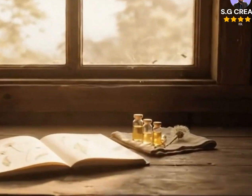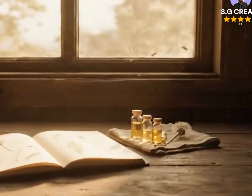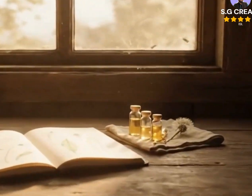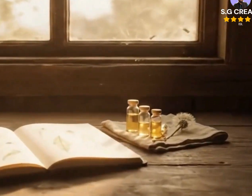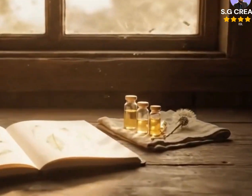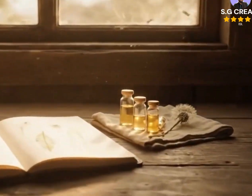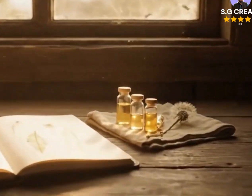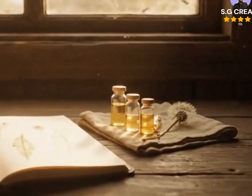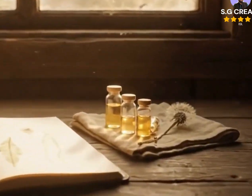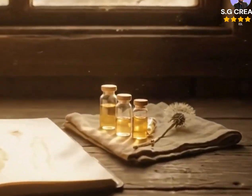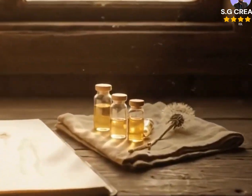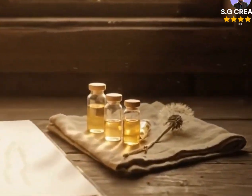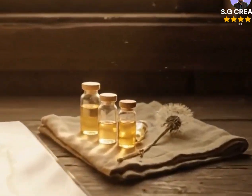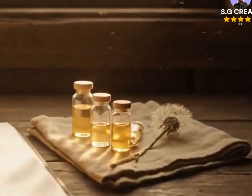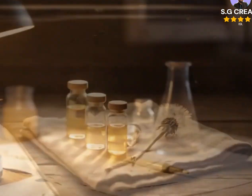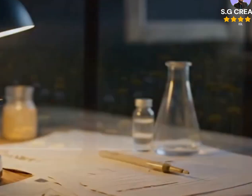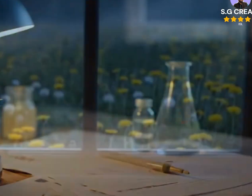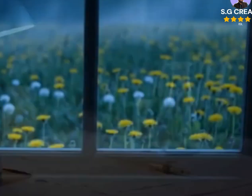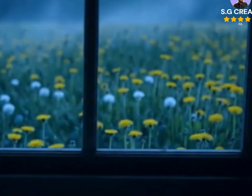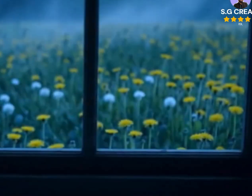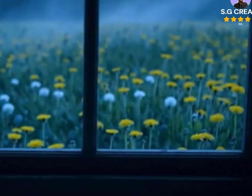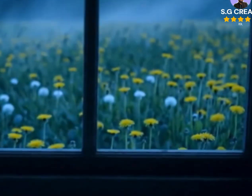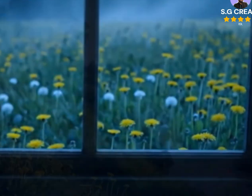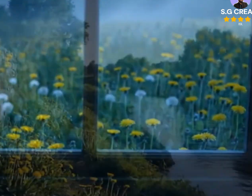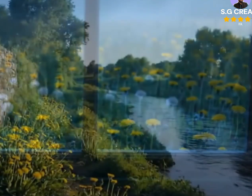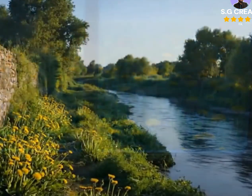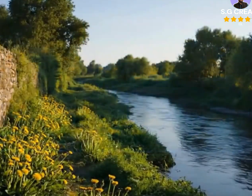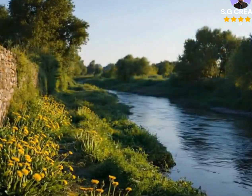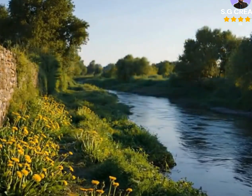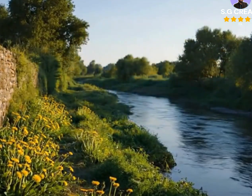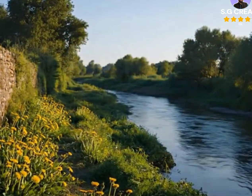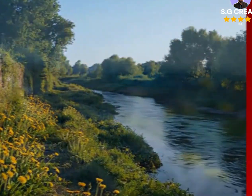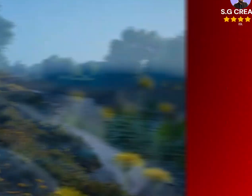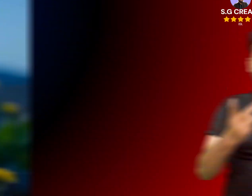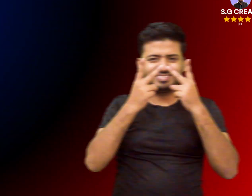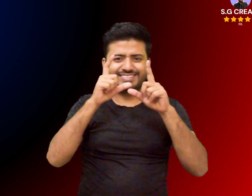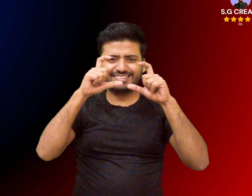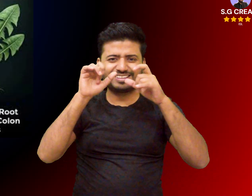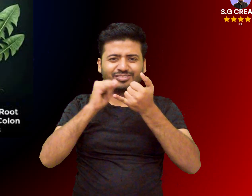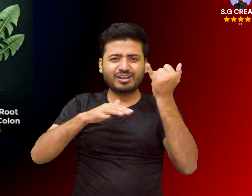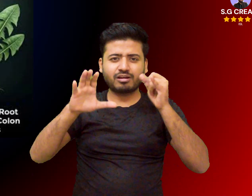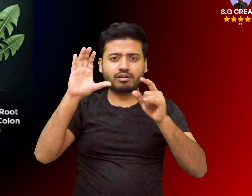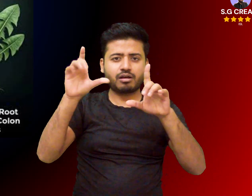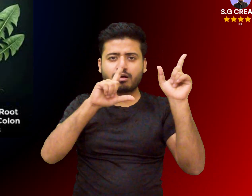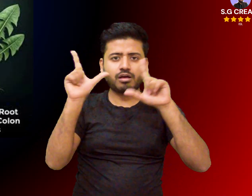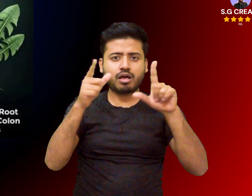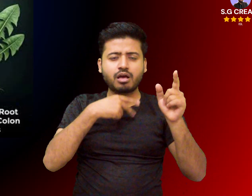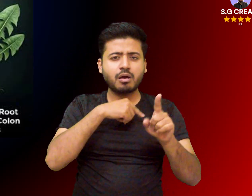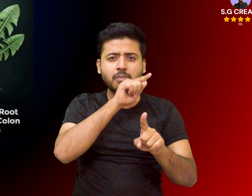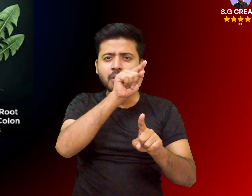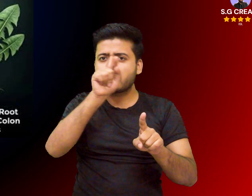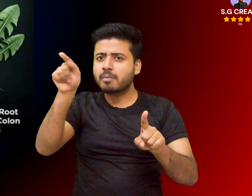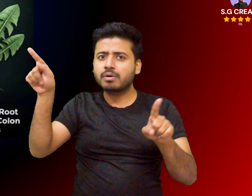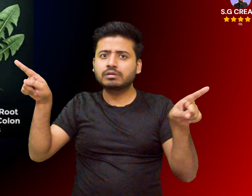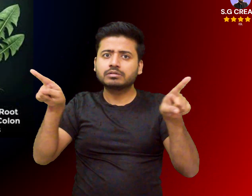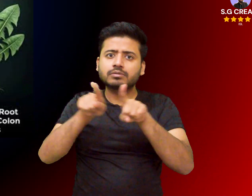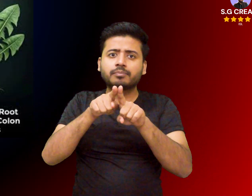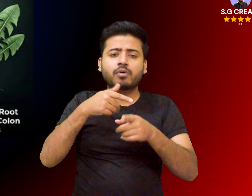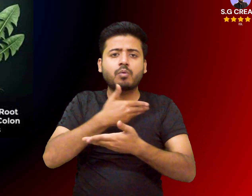the information in the user query accurately reflects findings from research primarily conducted by dr siaram pande and his team